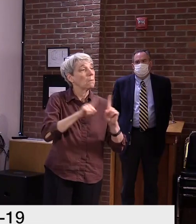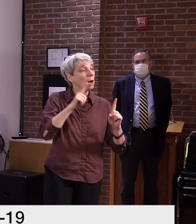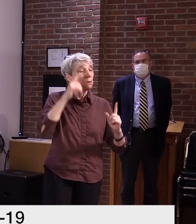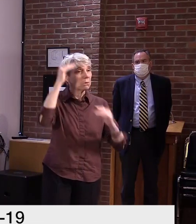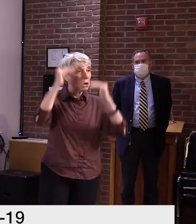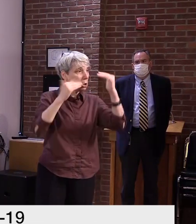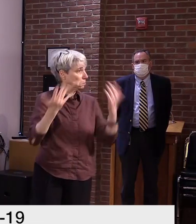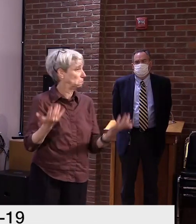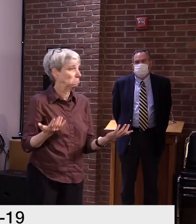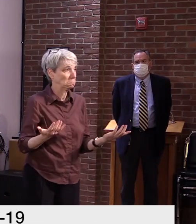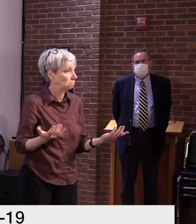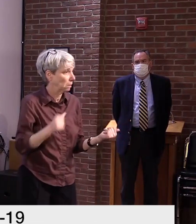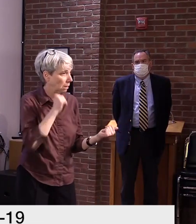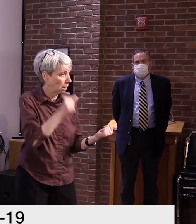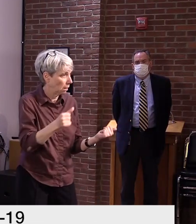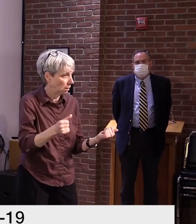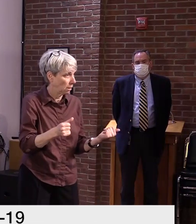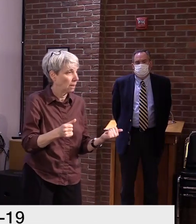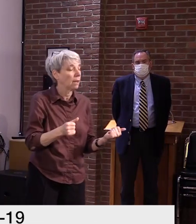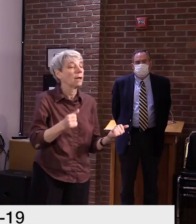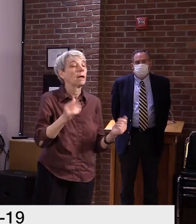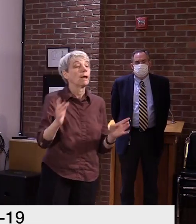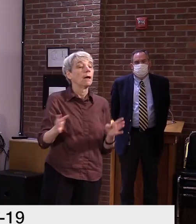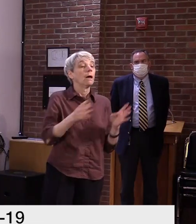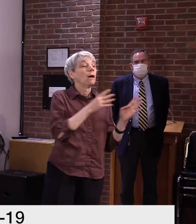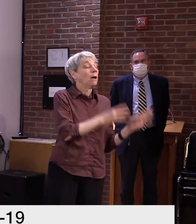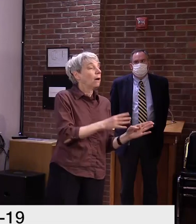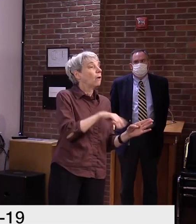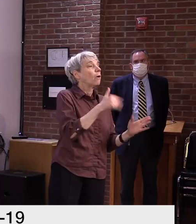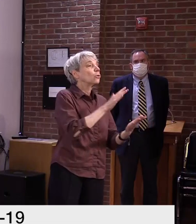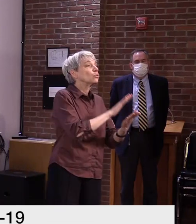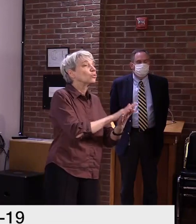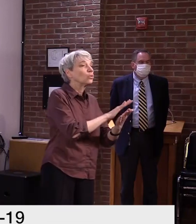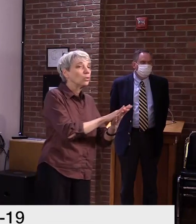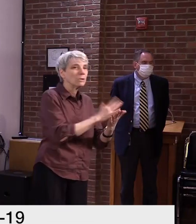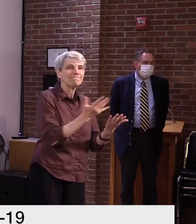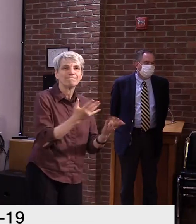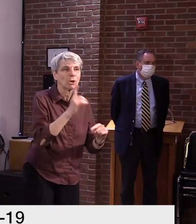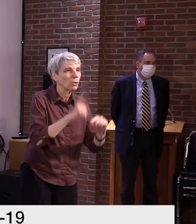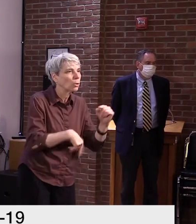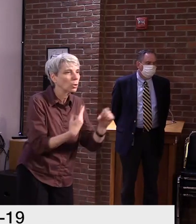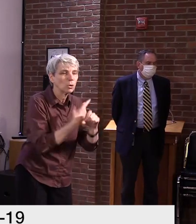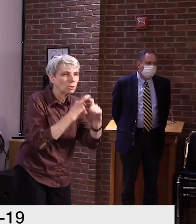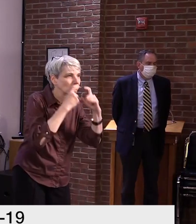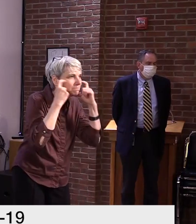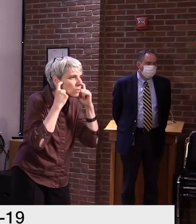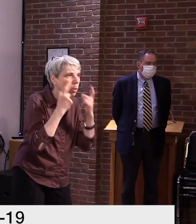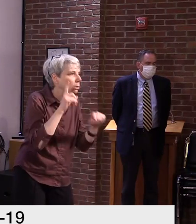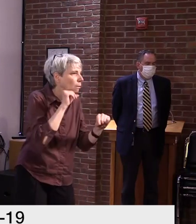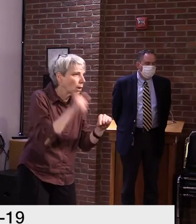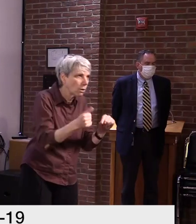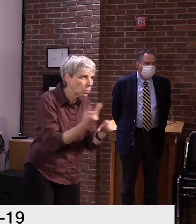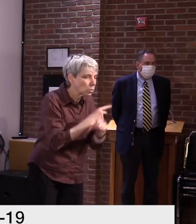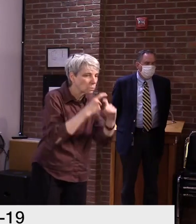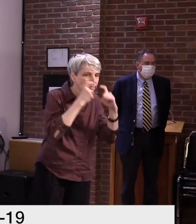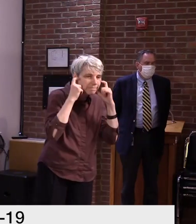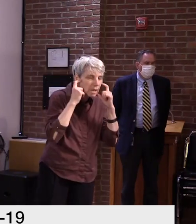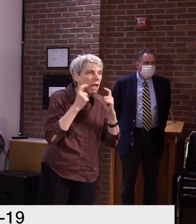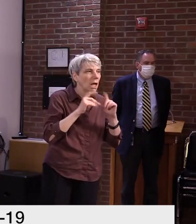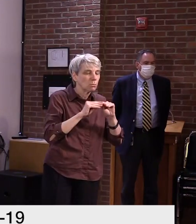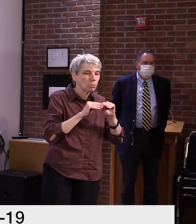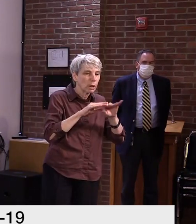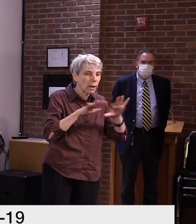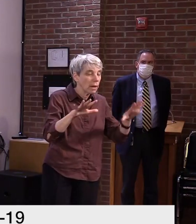In areas where school mitigation policies were not or could not be followed or widespread community transmission was taking place,